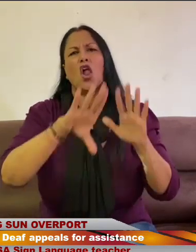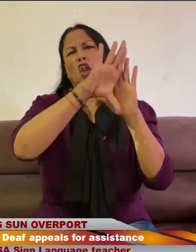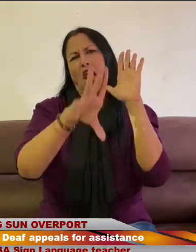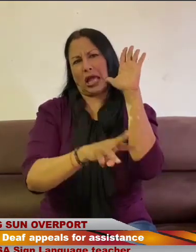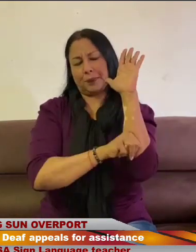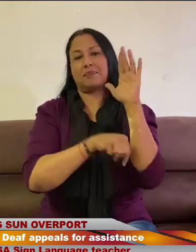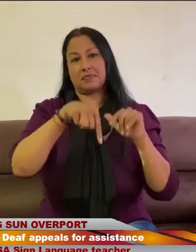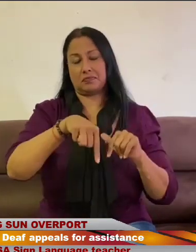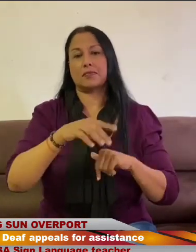skills learners.